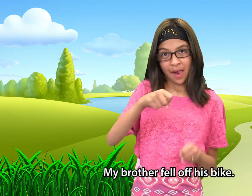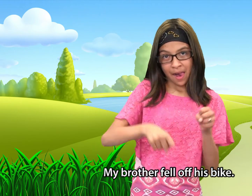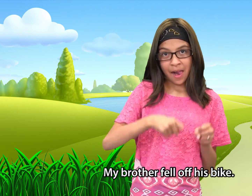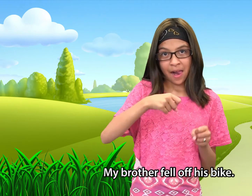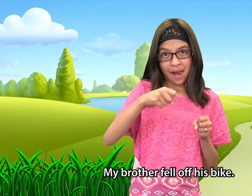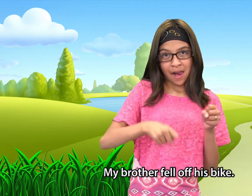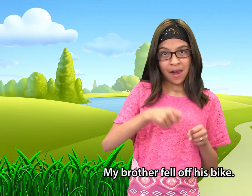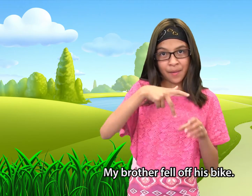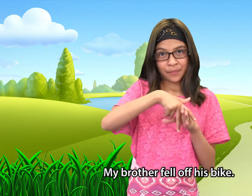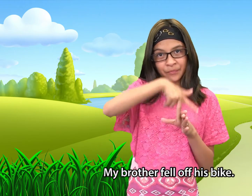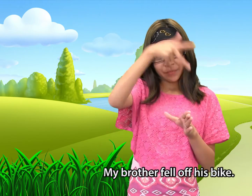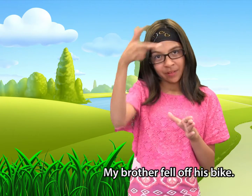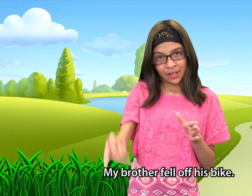off his bike